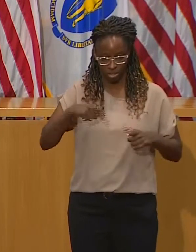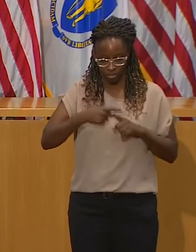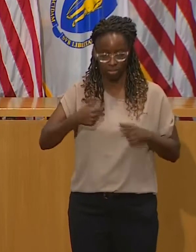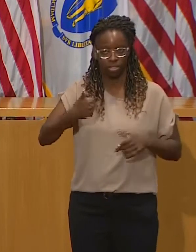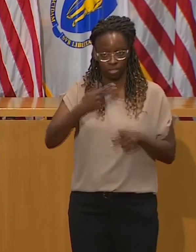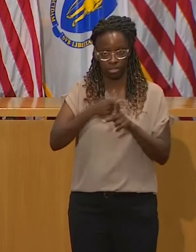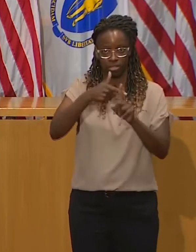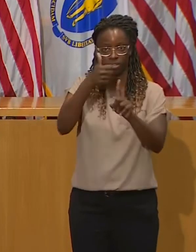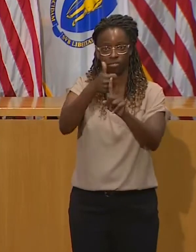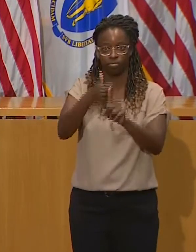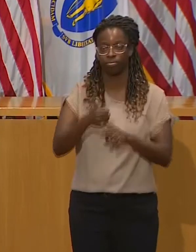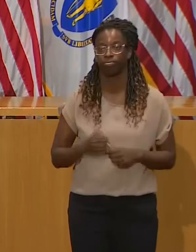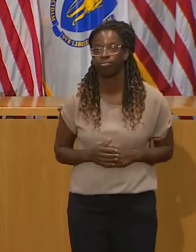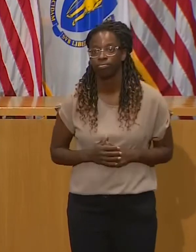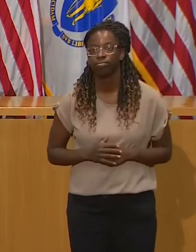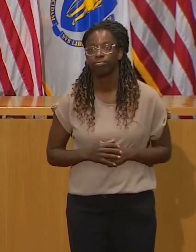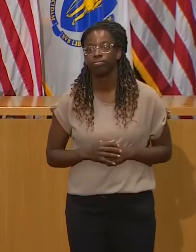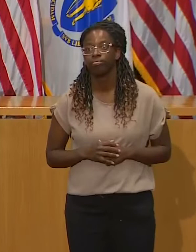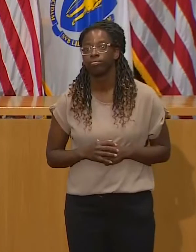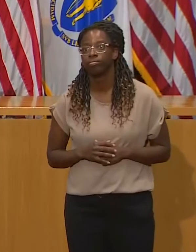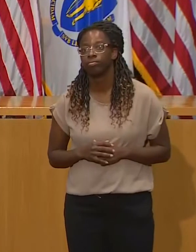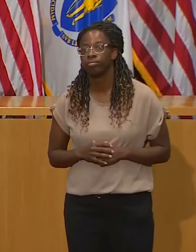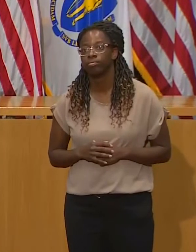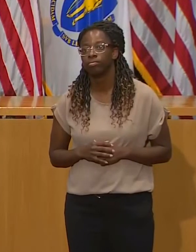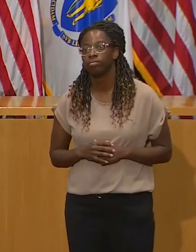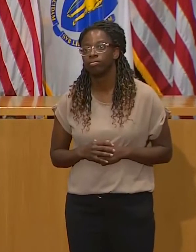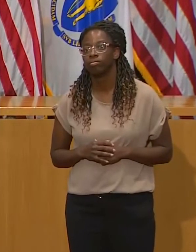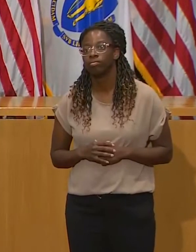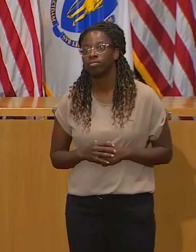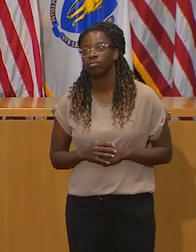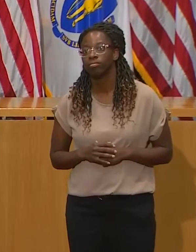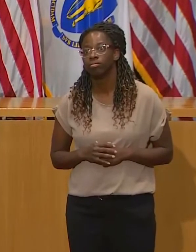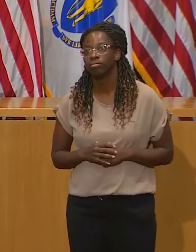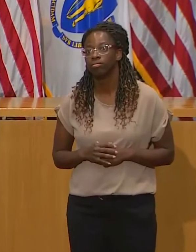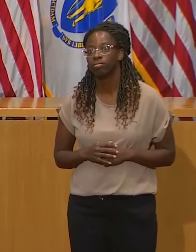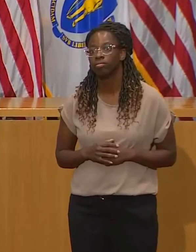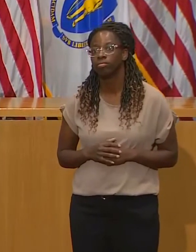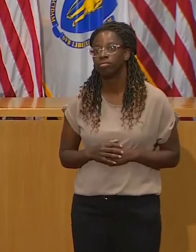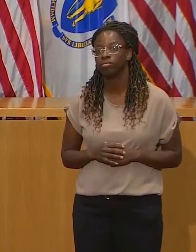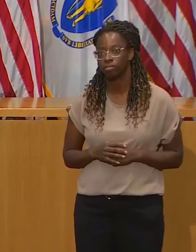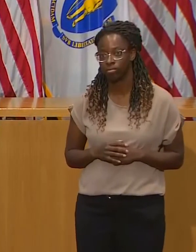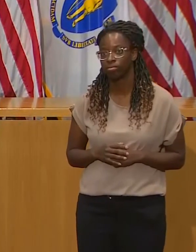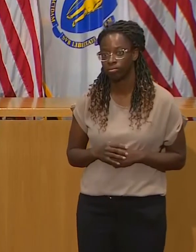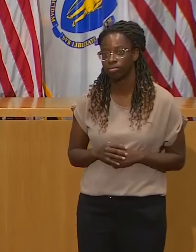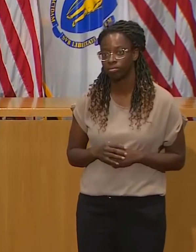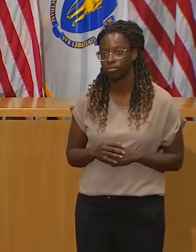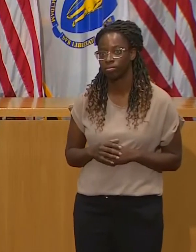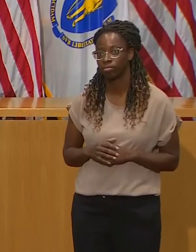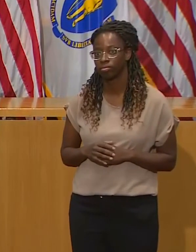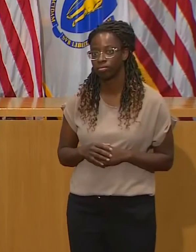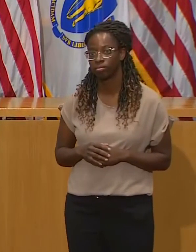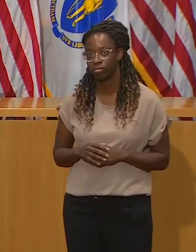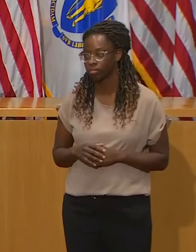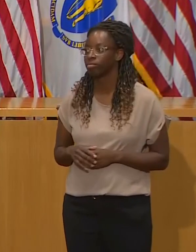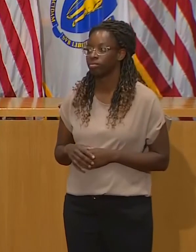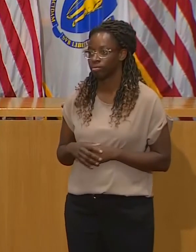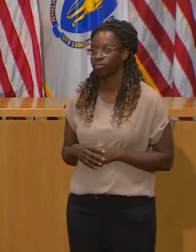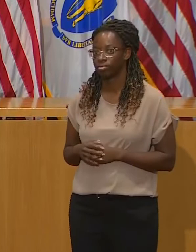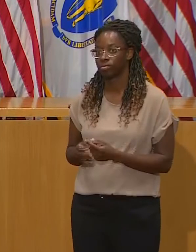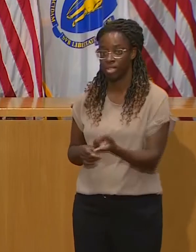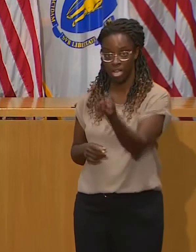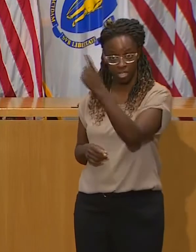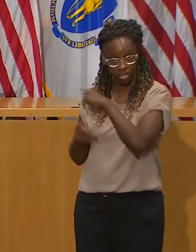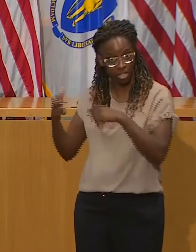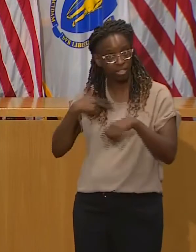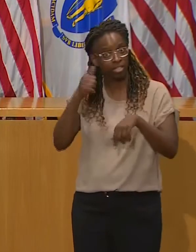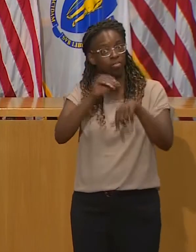guidance for college students who may travel home for Thanksgiving? Would you like to not see that? You know, again, every family is going to be making their own